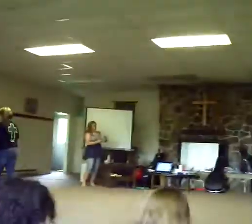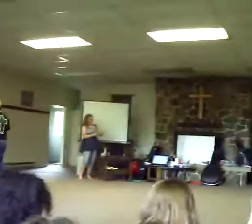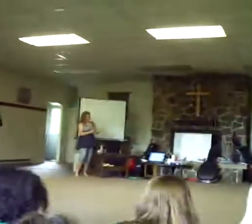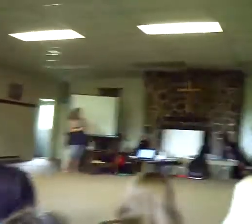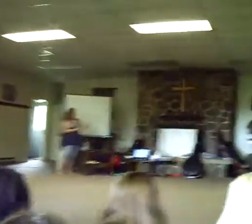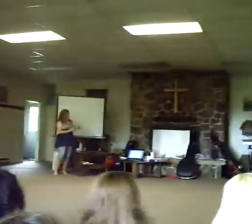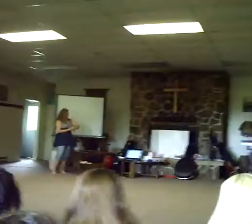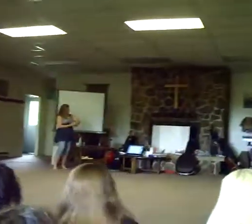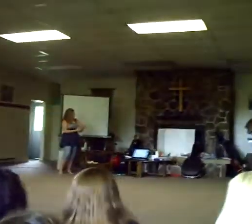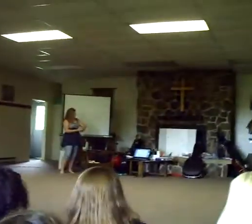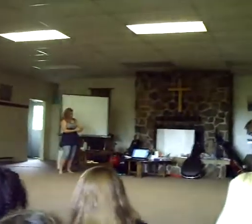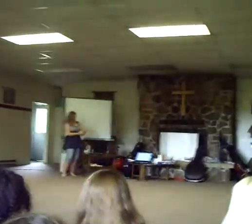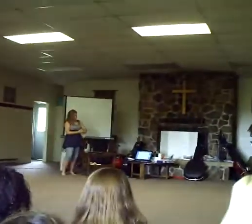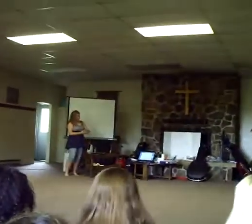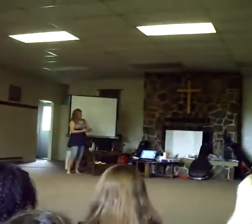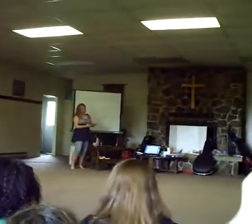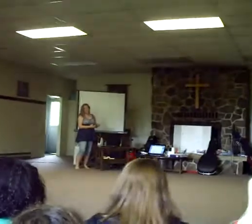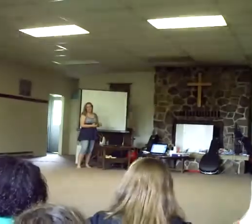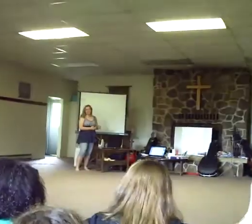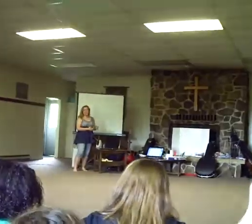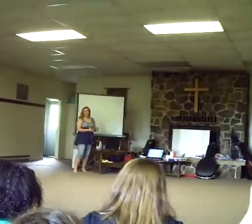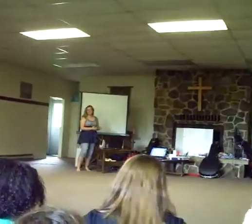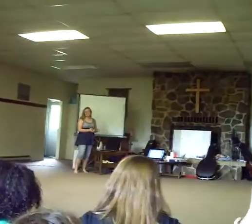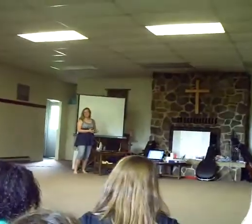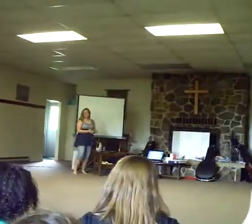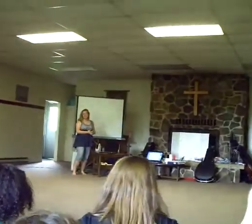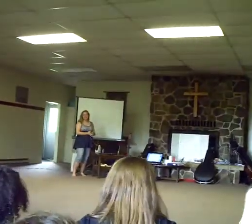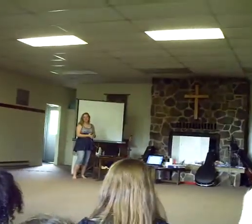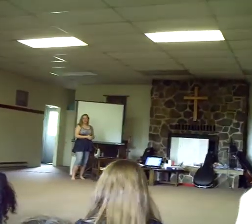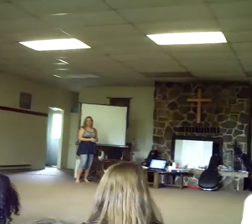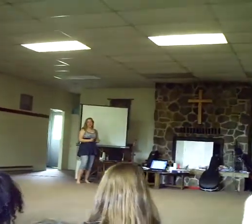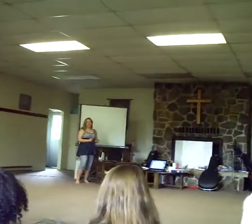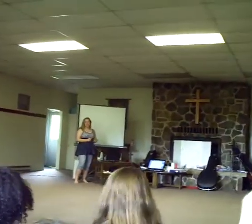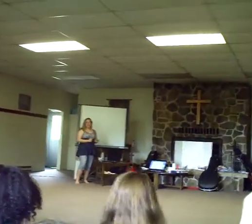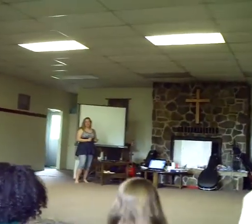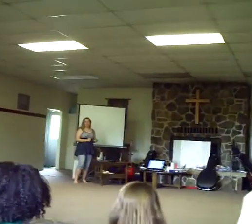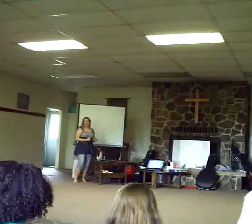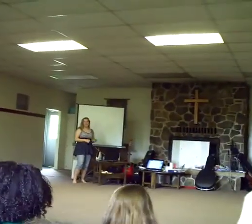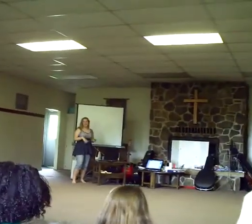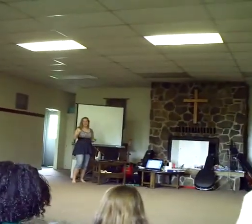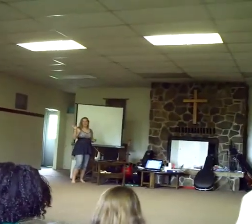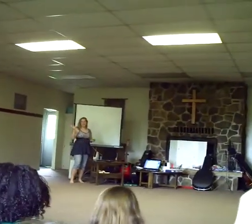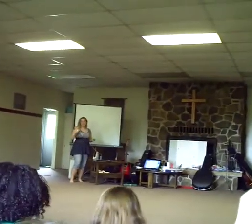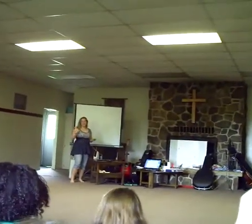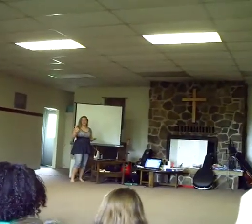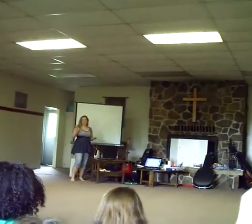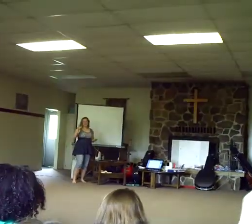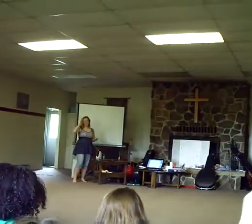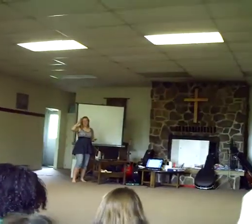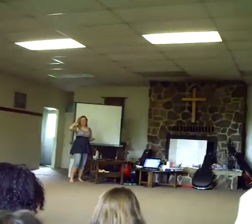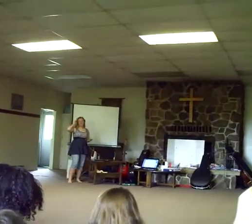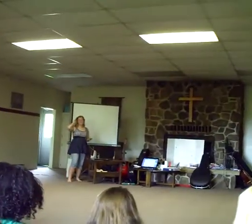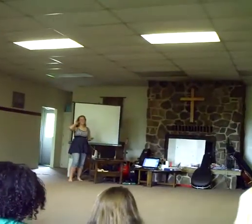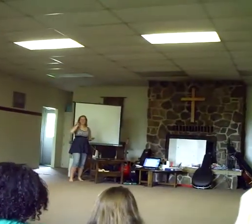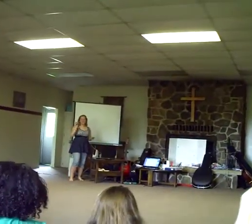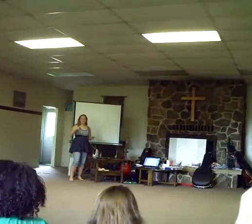Okay, so I'm doing your hands and we sang it last year, so you I don't